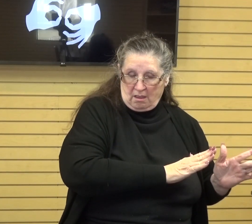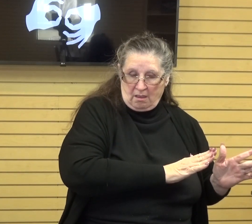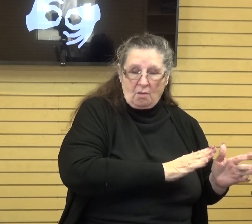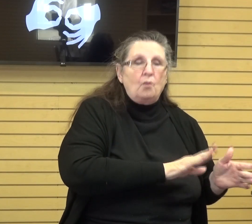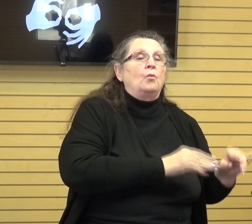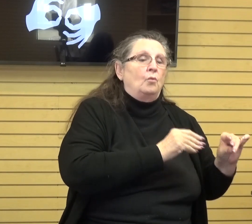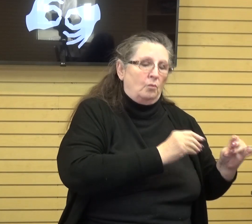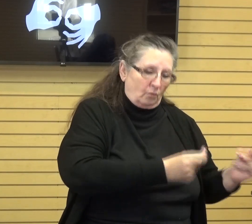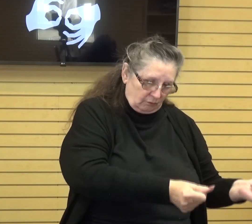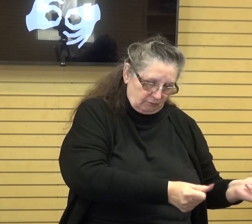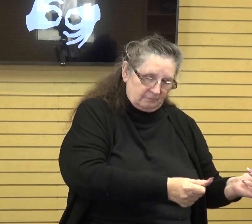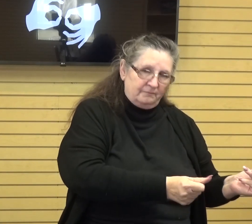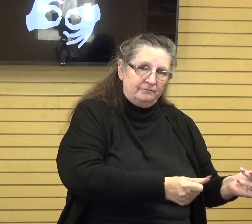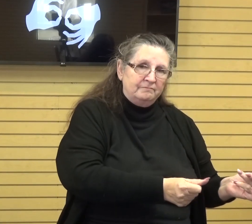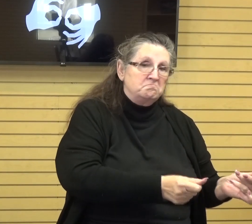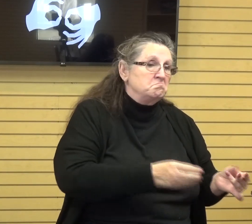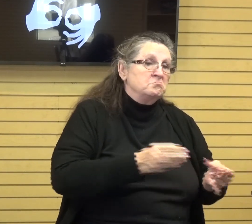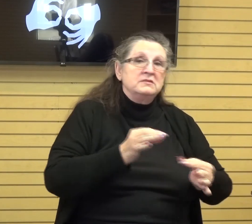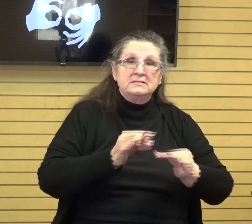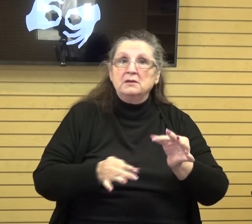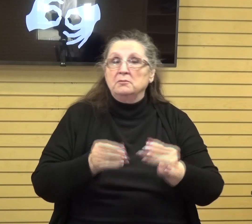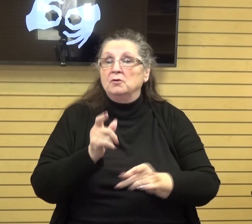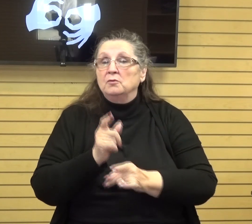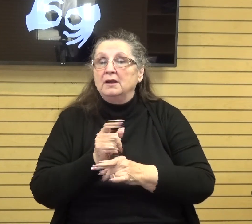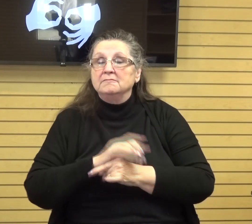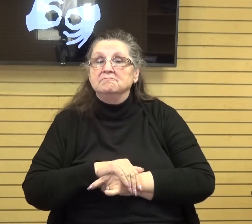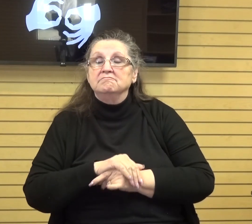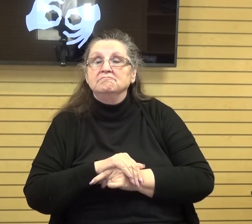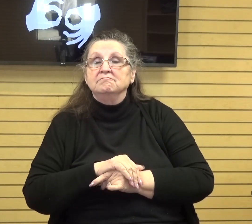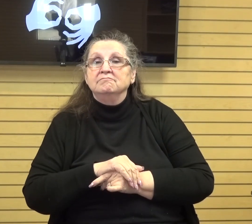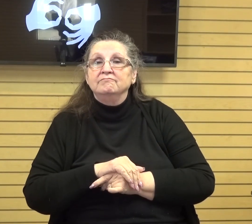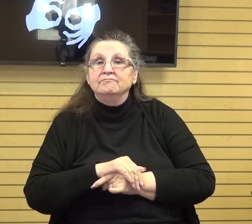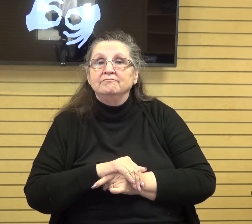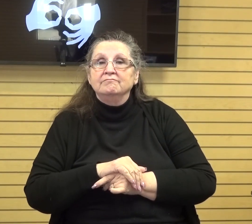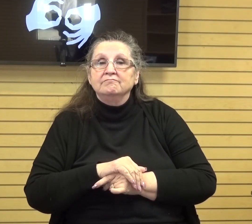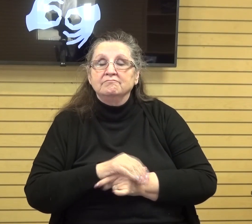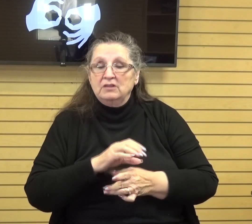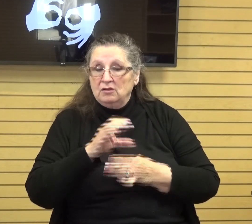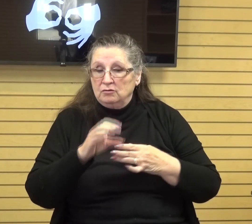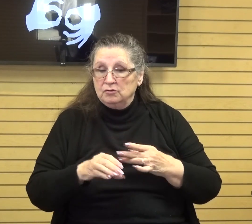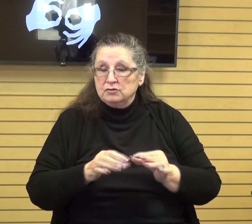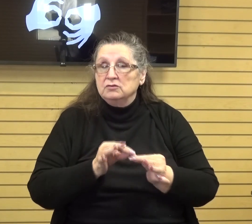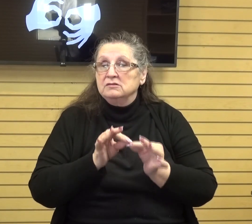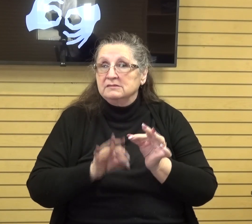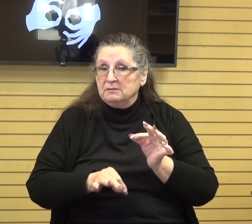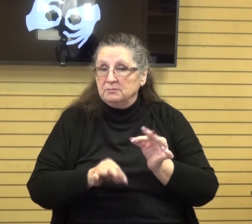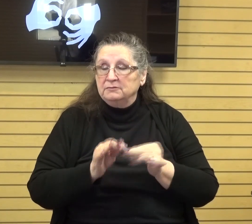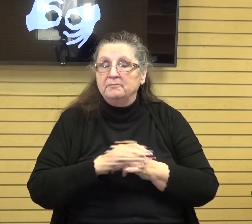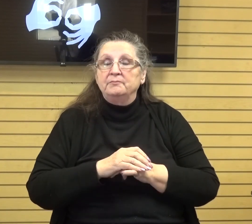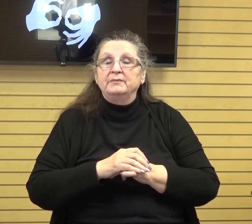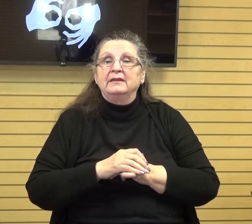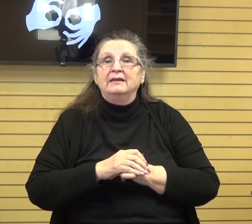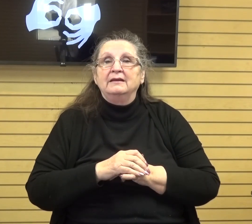pretty simple huh pretty simple conclusion to this little psalms